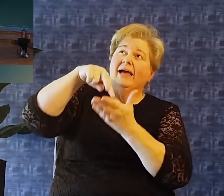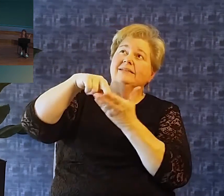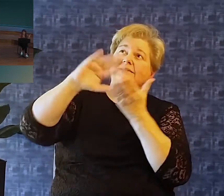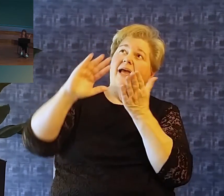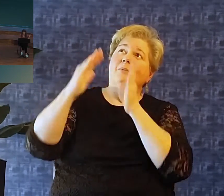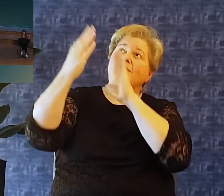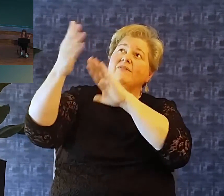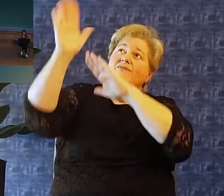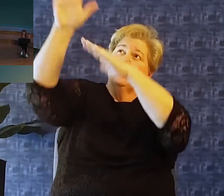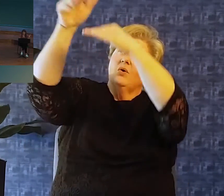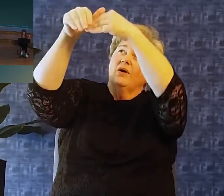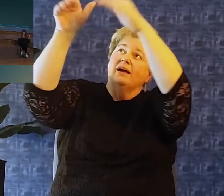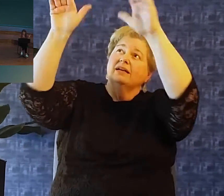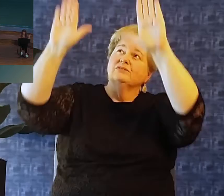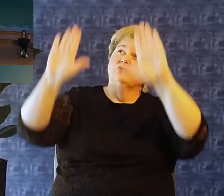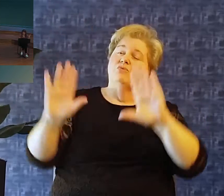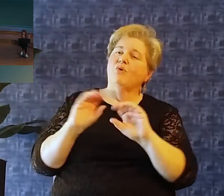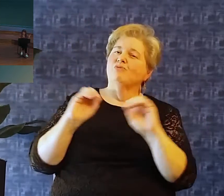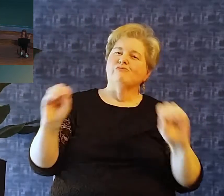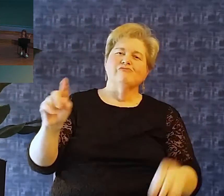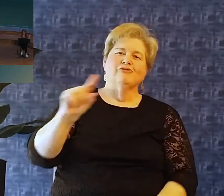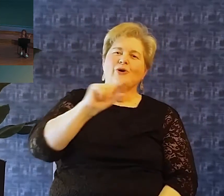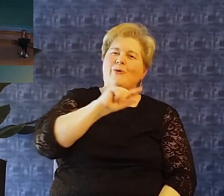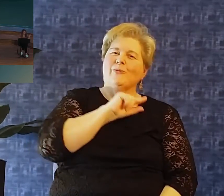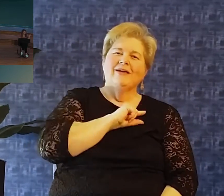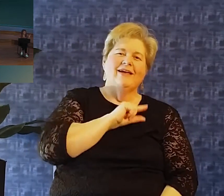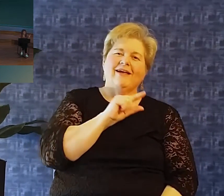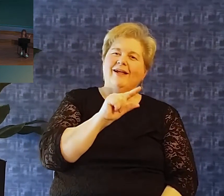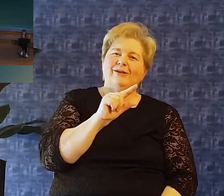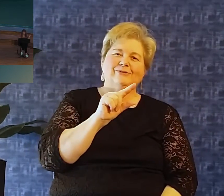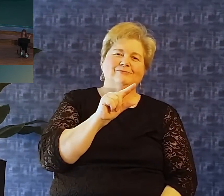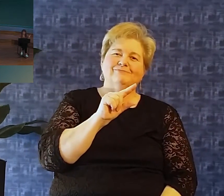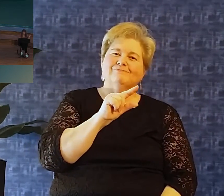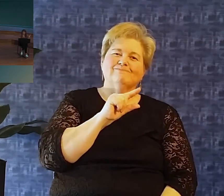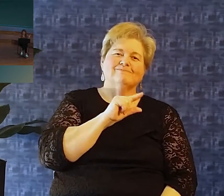Faultless to stand before the throne